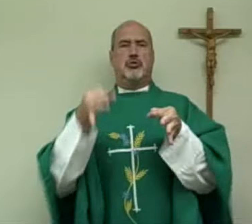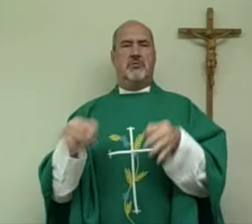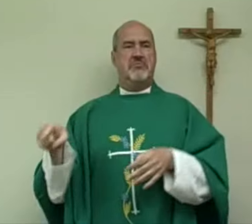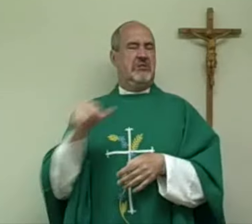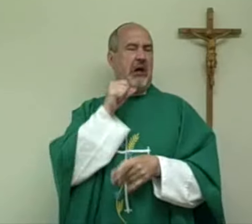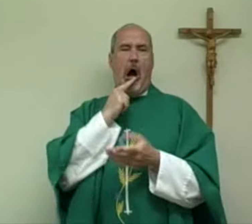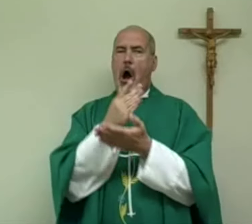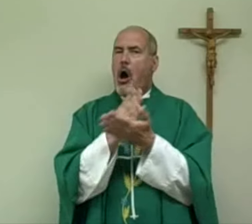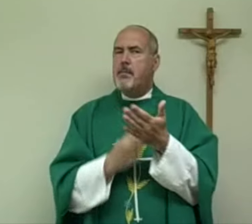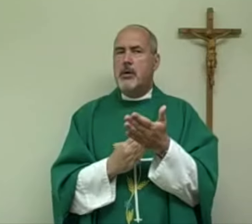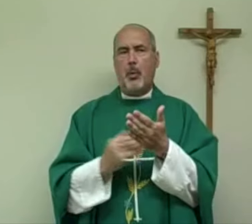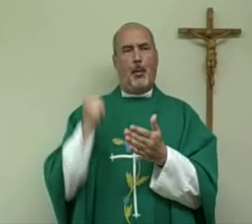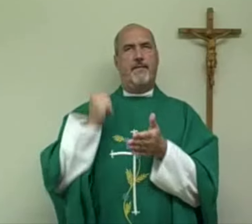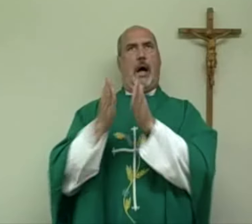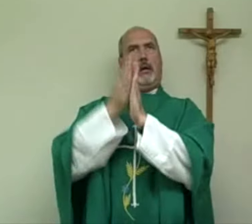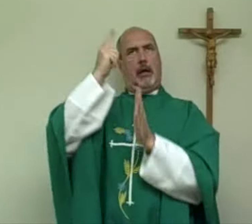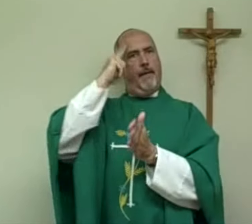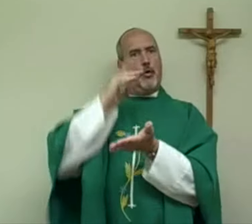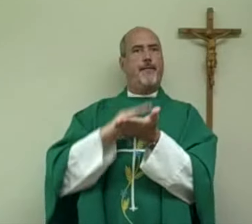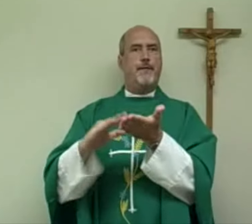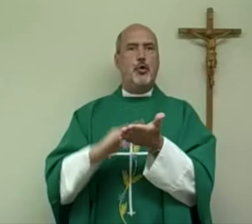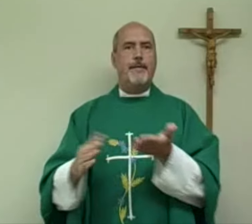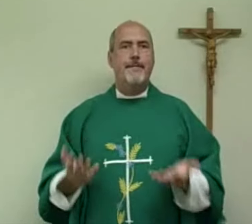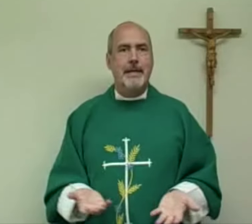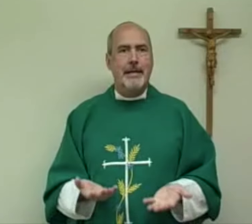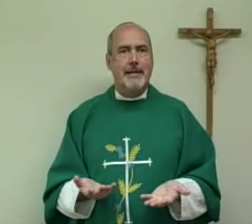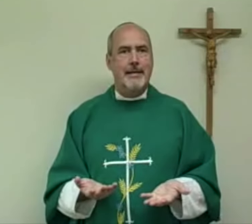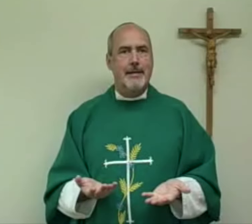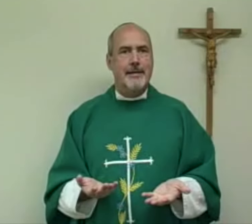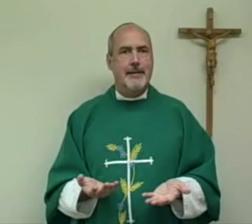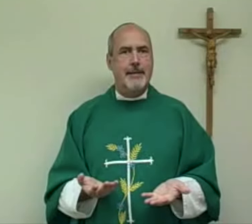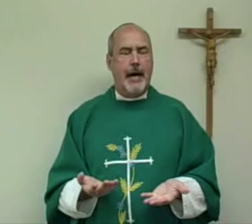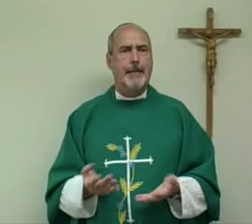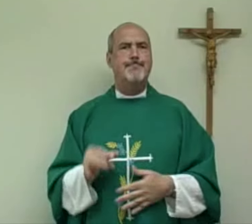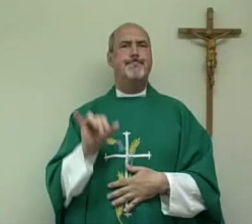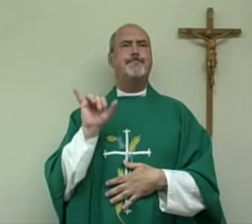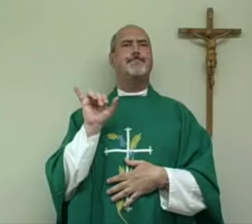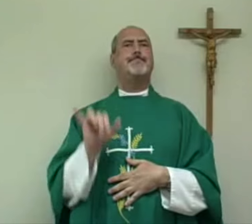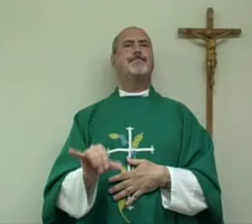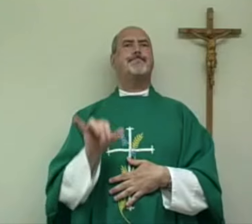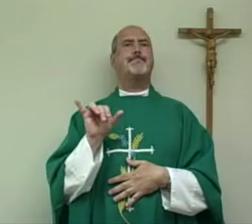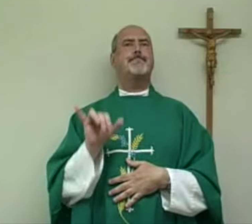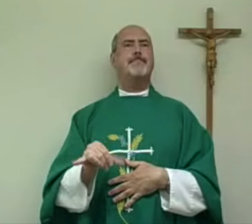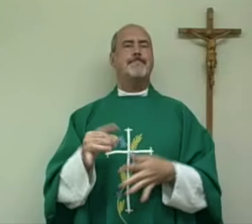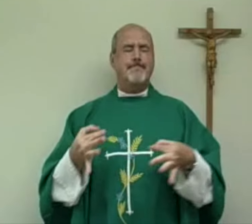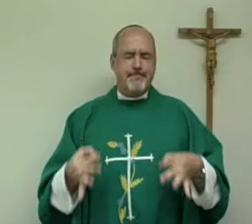did not ask for forgiveness and judged other people.